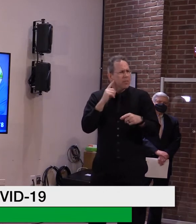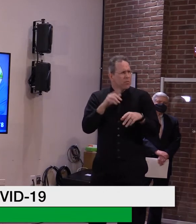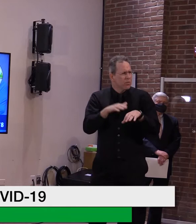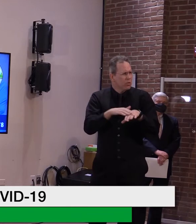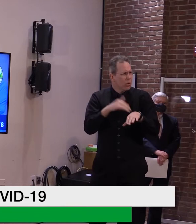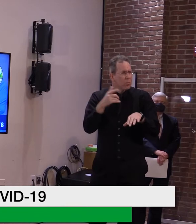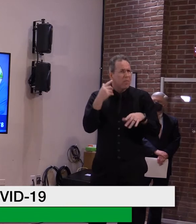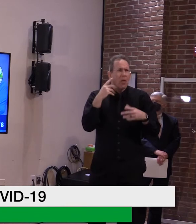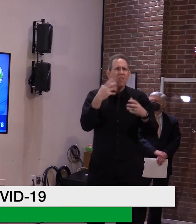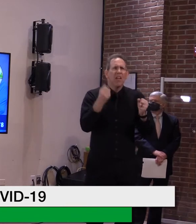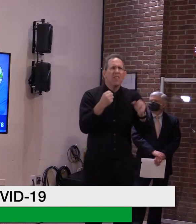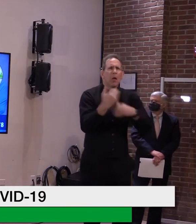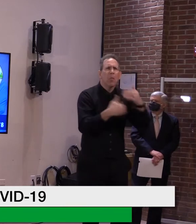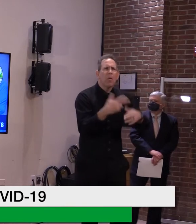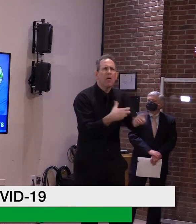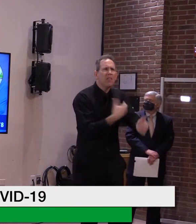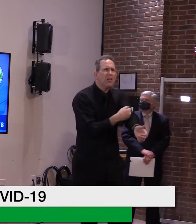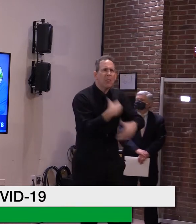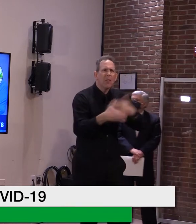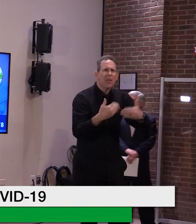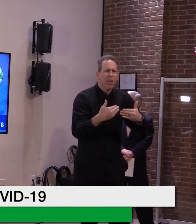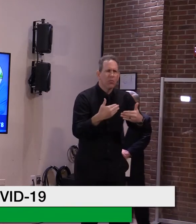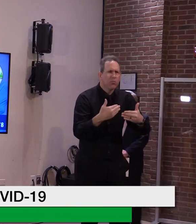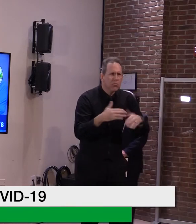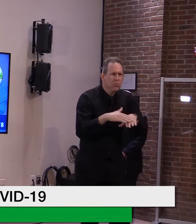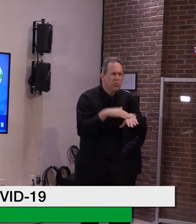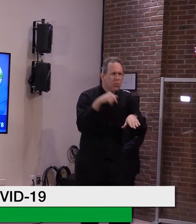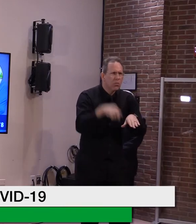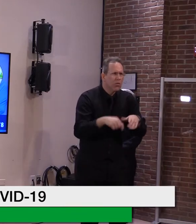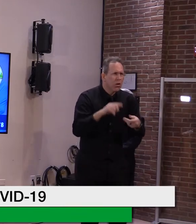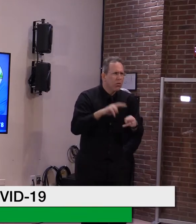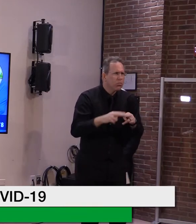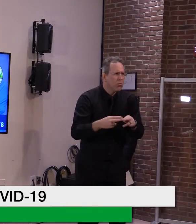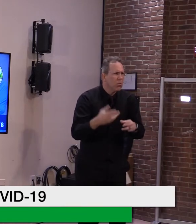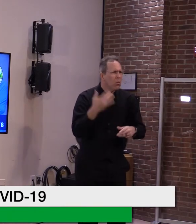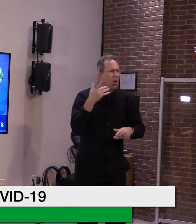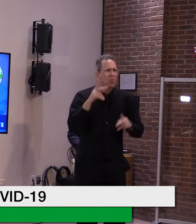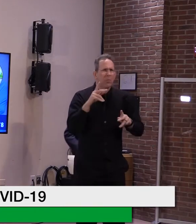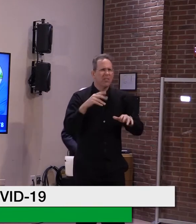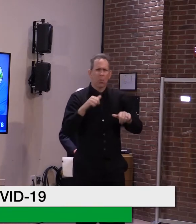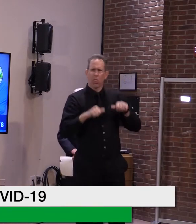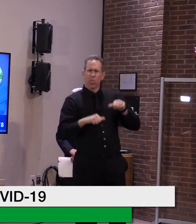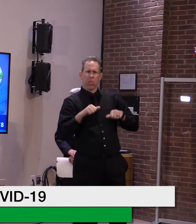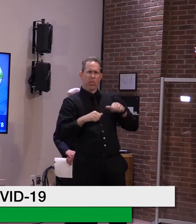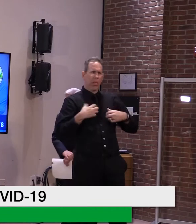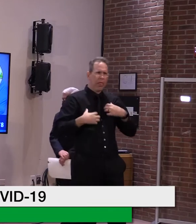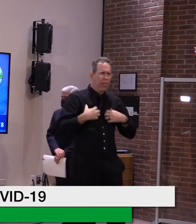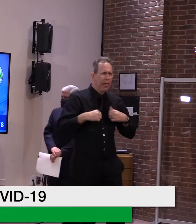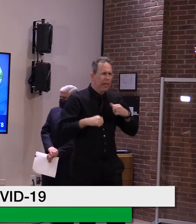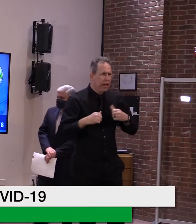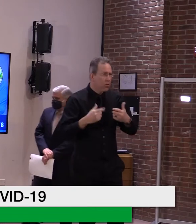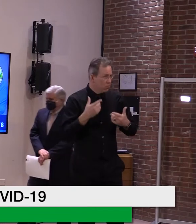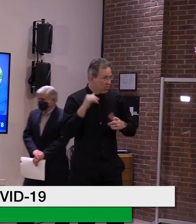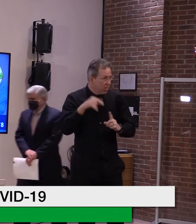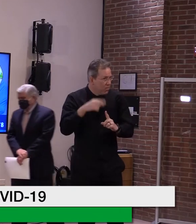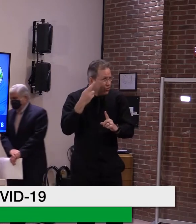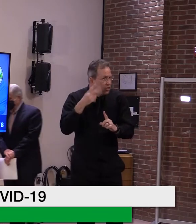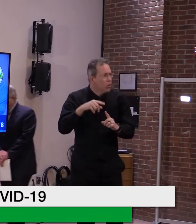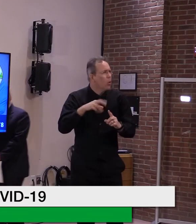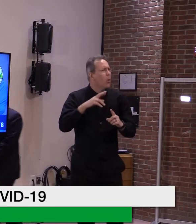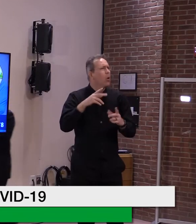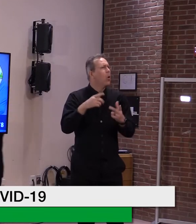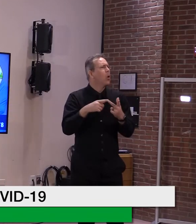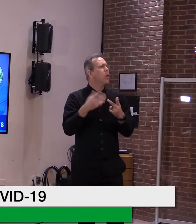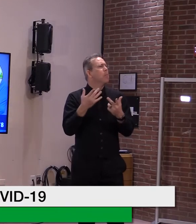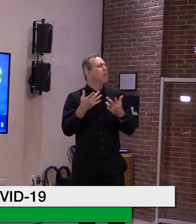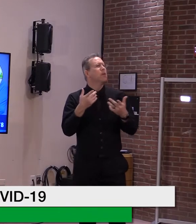Why, what are you hearing? And why are people hesitant to sign up for the vaccine? I'm just wondering, maybe, does it have something to do with, you know,